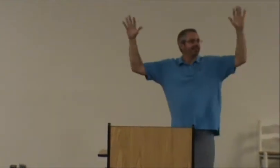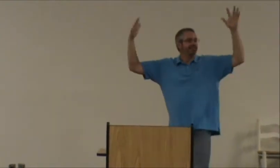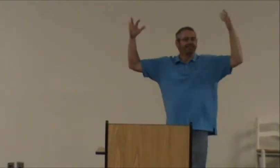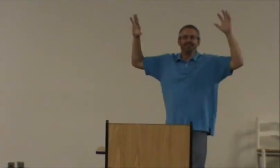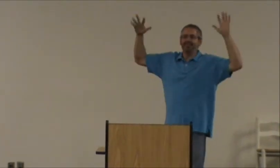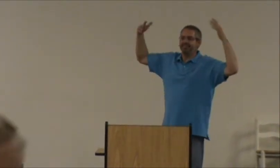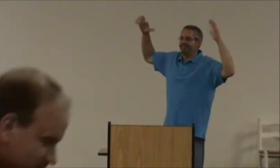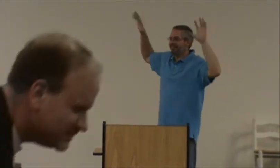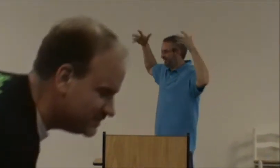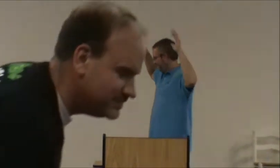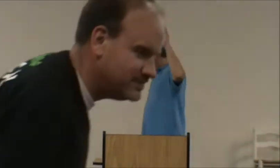Hello, everybody.